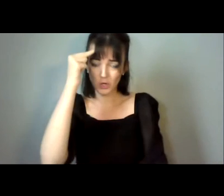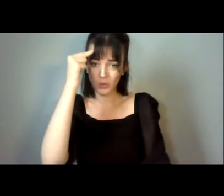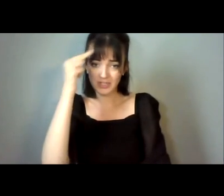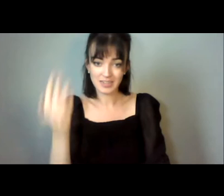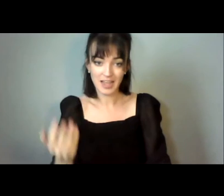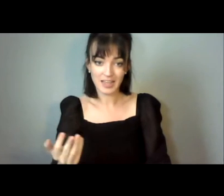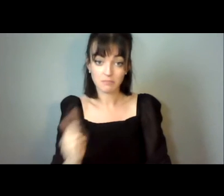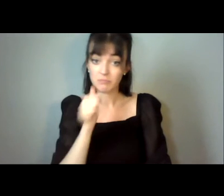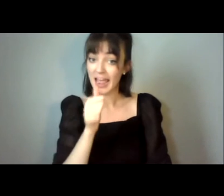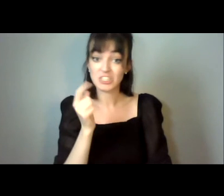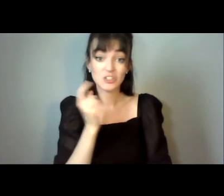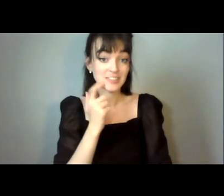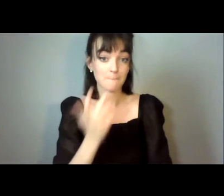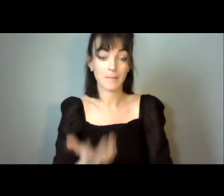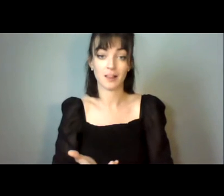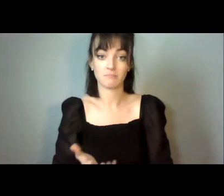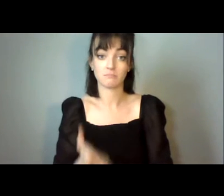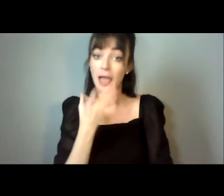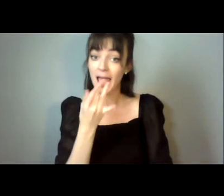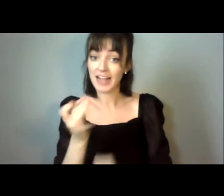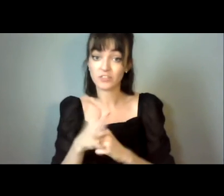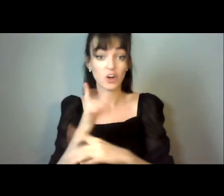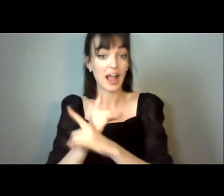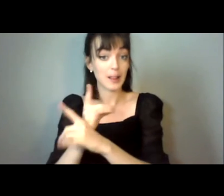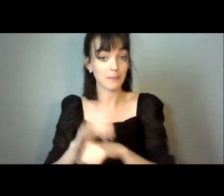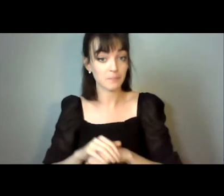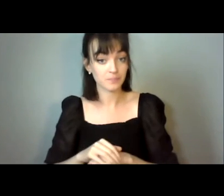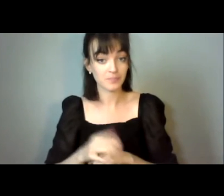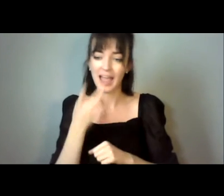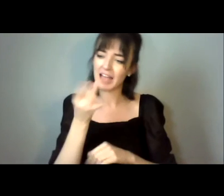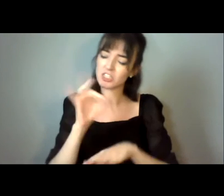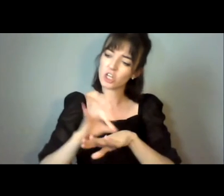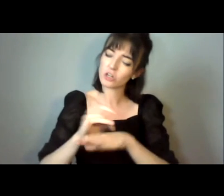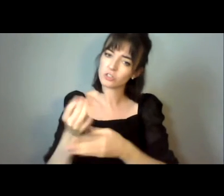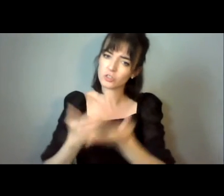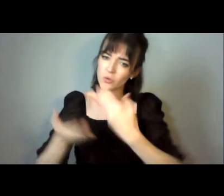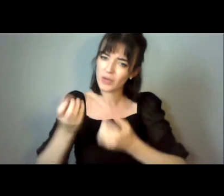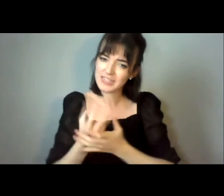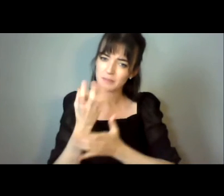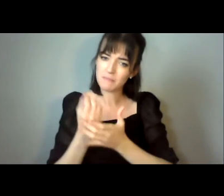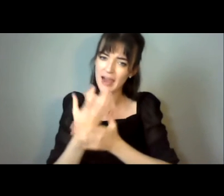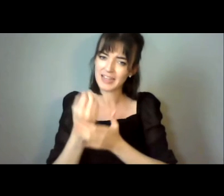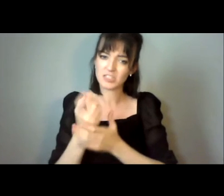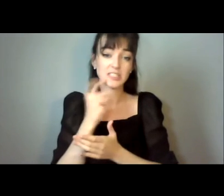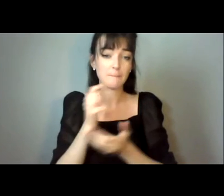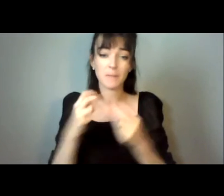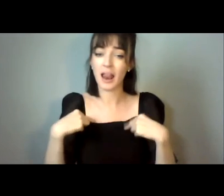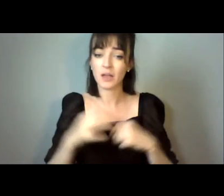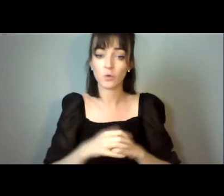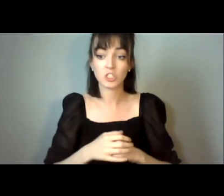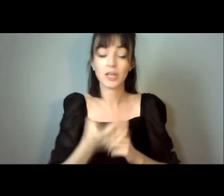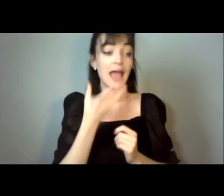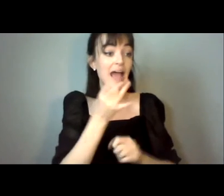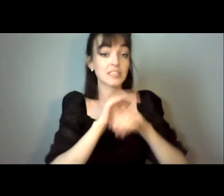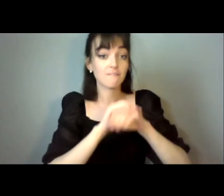The answer is simple. You ask for help. You ask the doctor to explain things in plain language. You ask a friend for advice